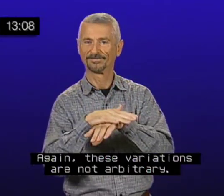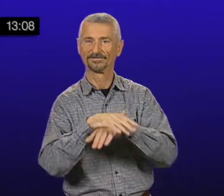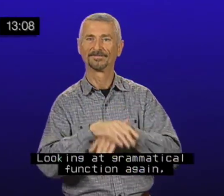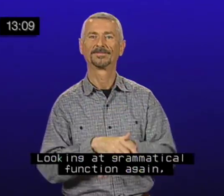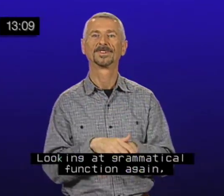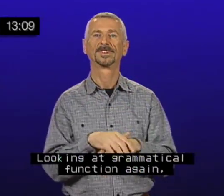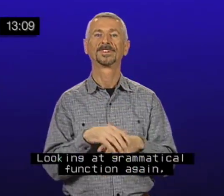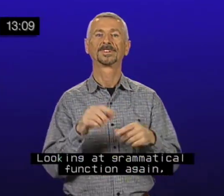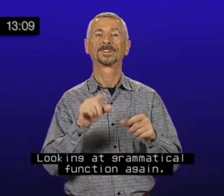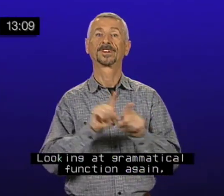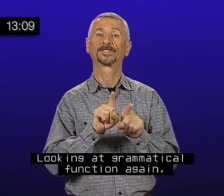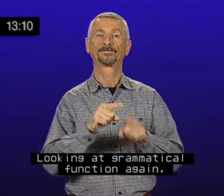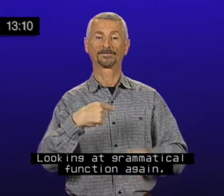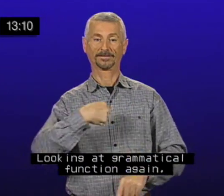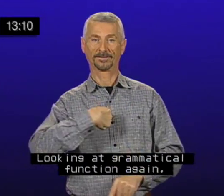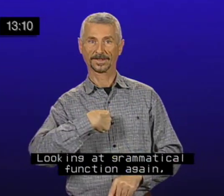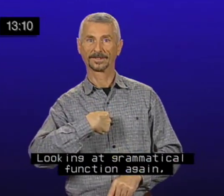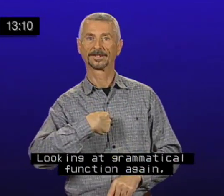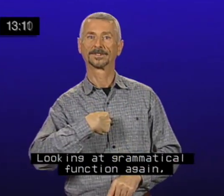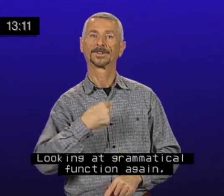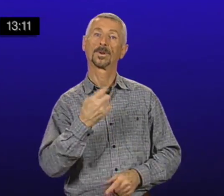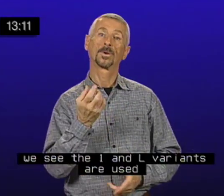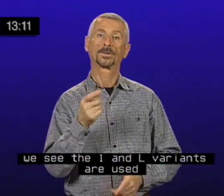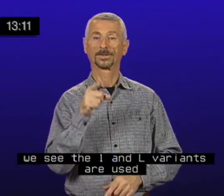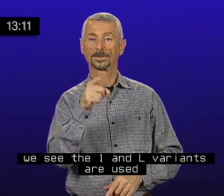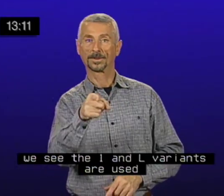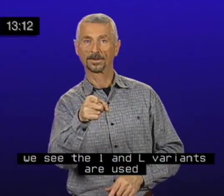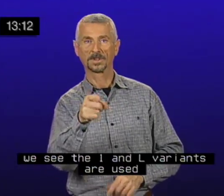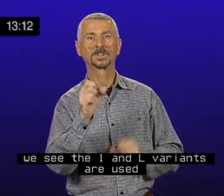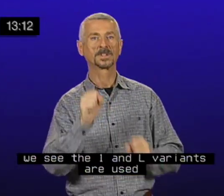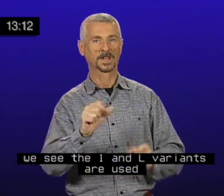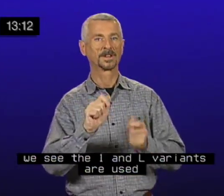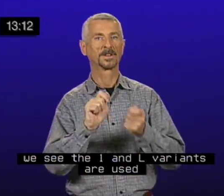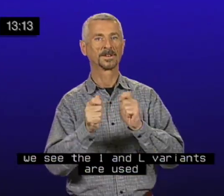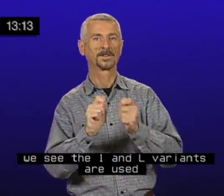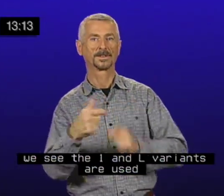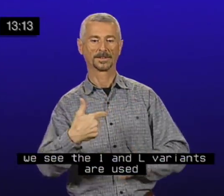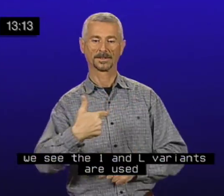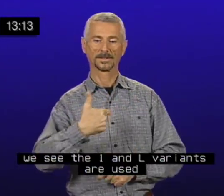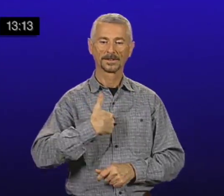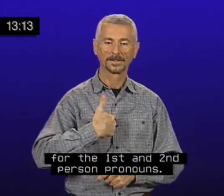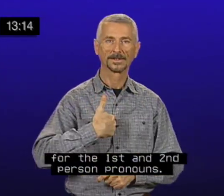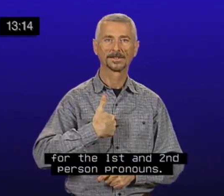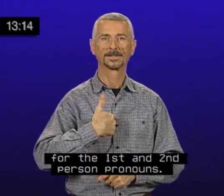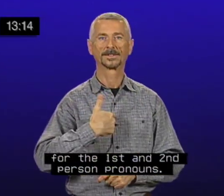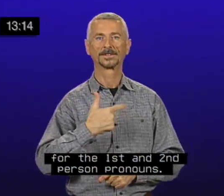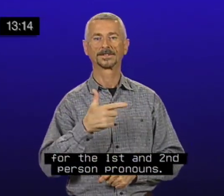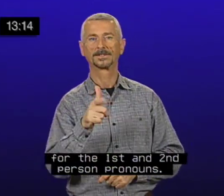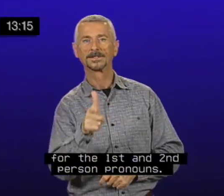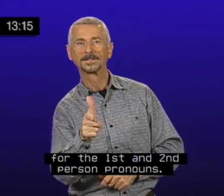Looking at grammatical function again, we see the one and L variants are used for the first and second person pronouns.